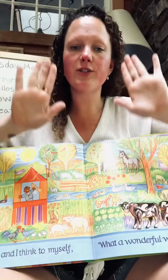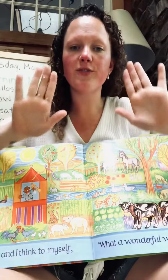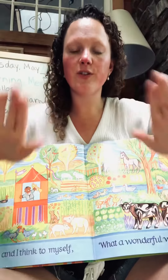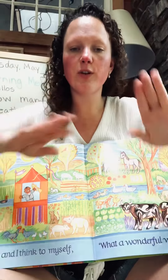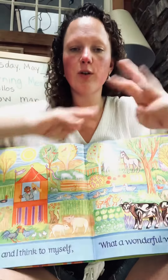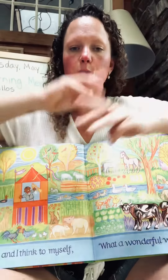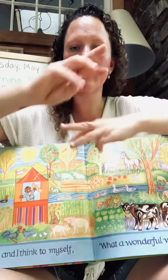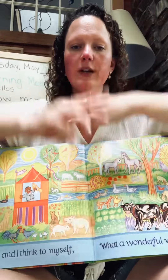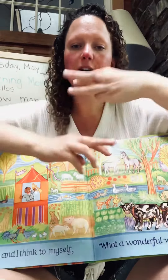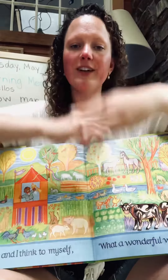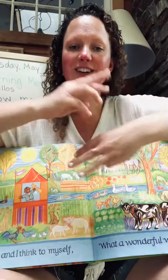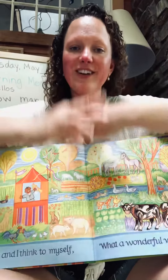world.